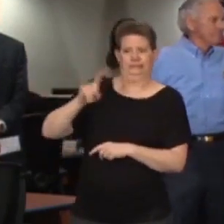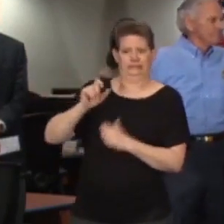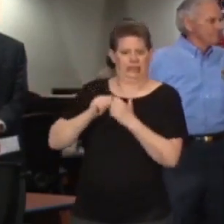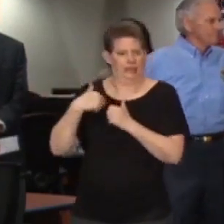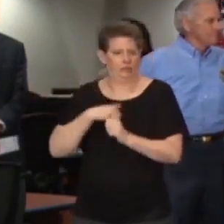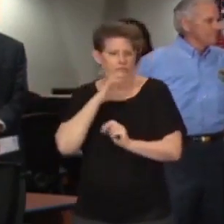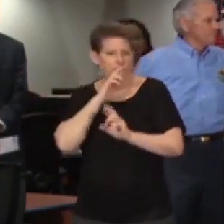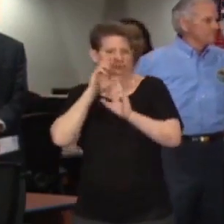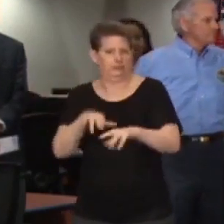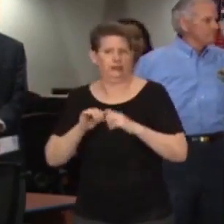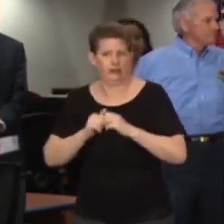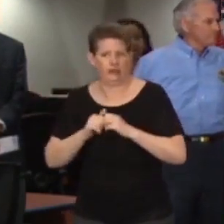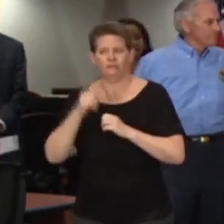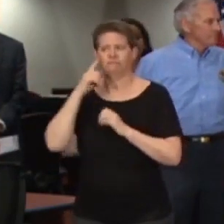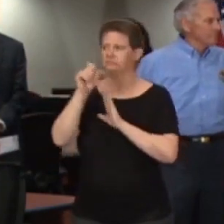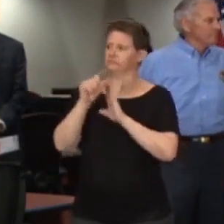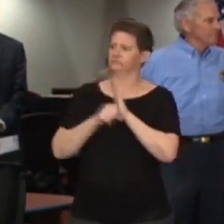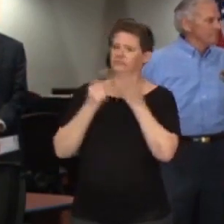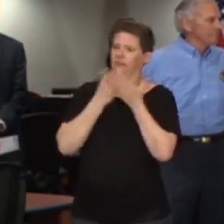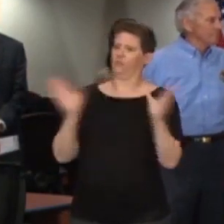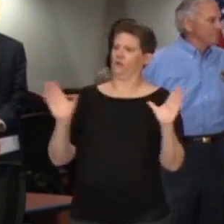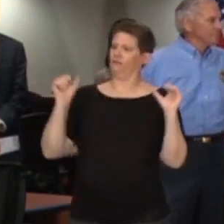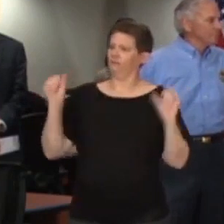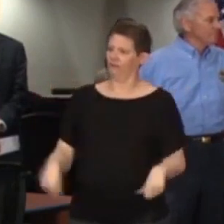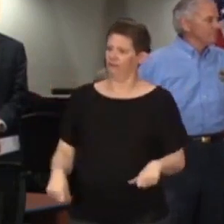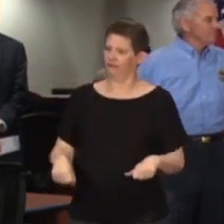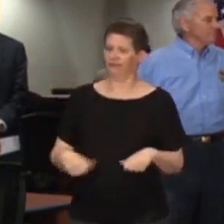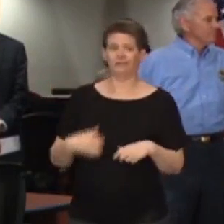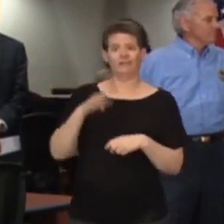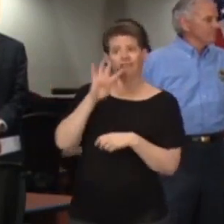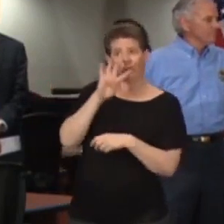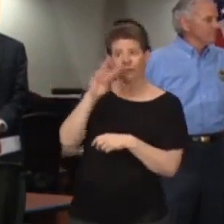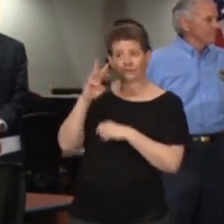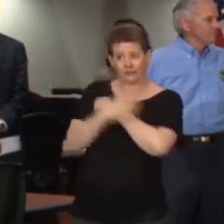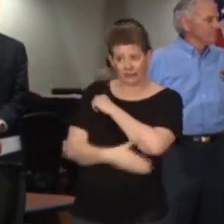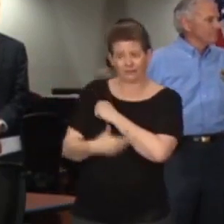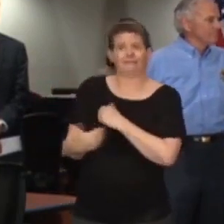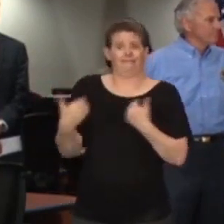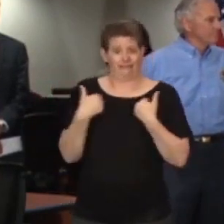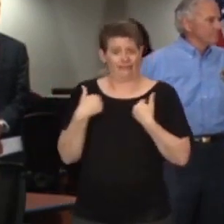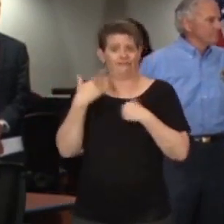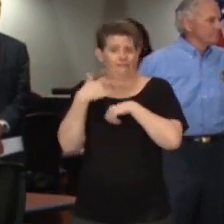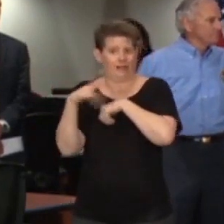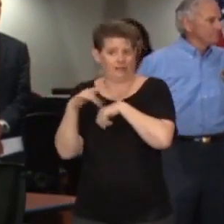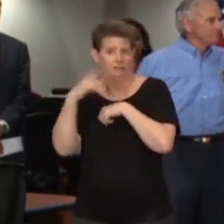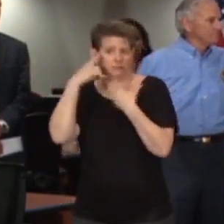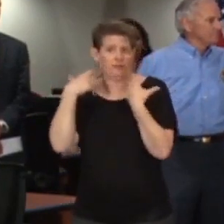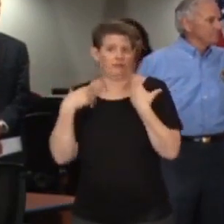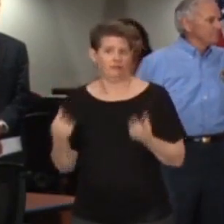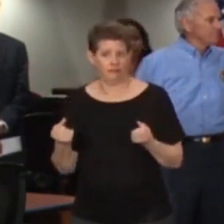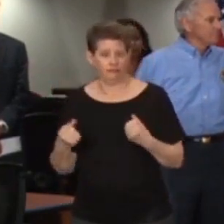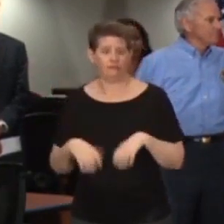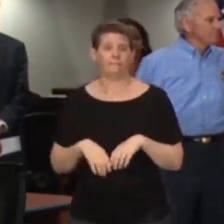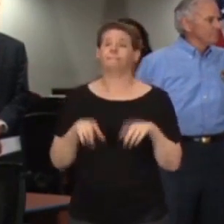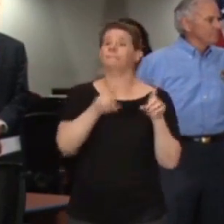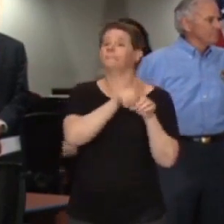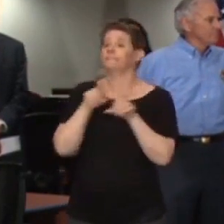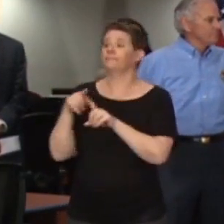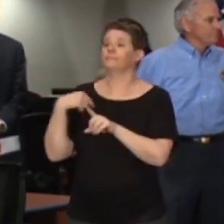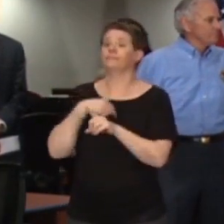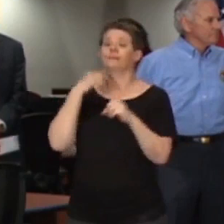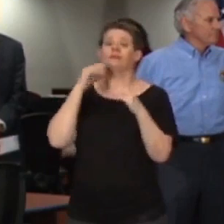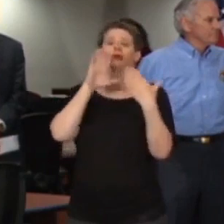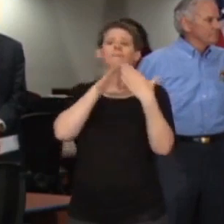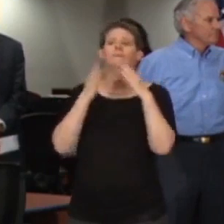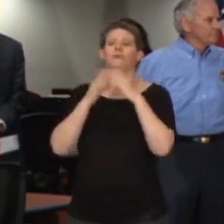statewide system. We have clinics in all 46 counties of our state. We are also able to roll out a Community Crisis